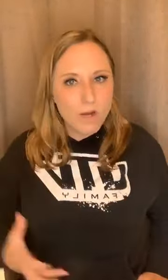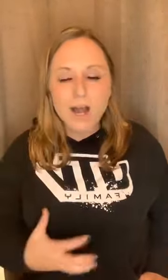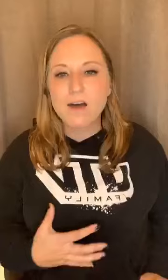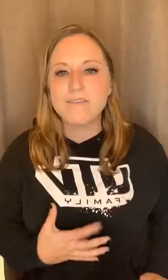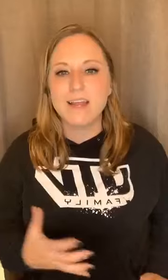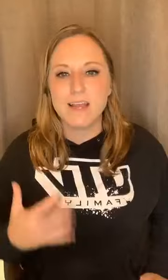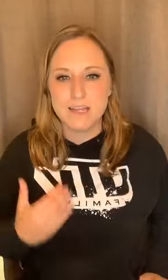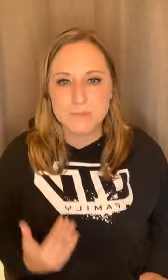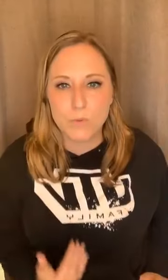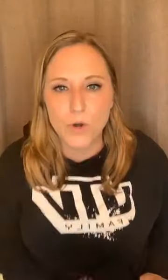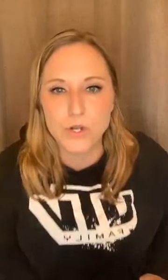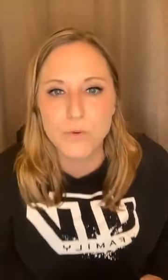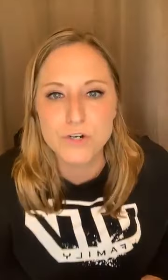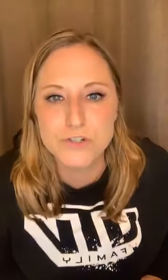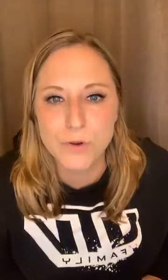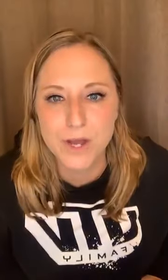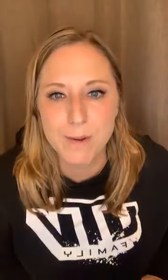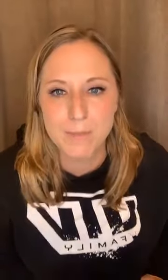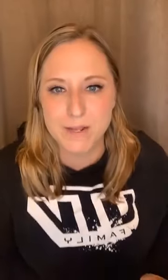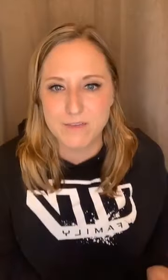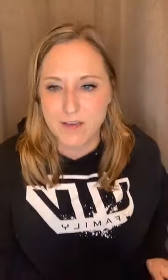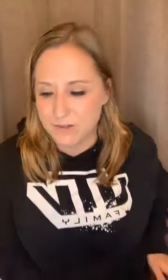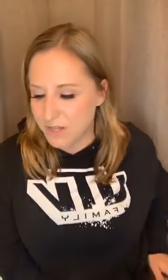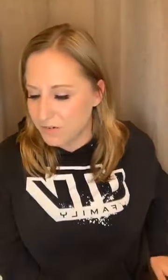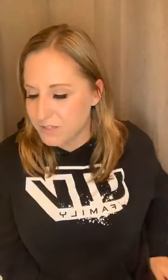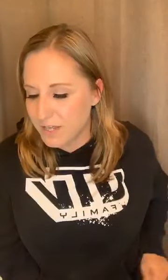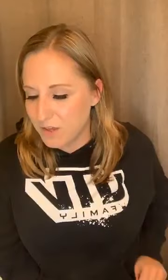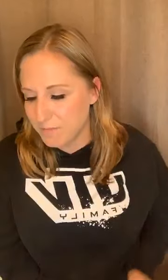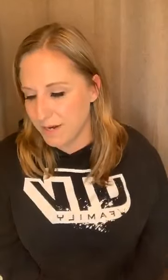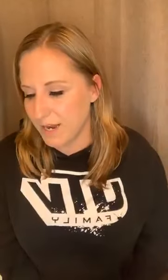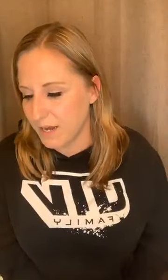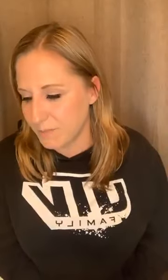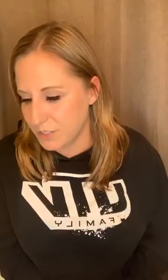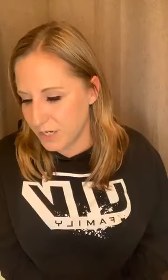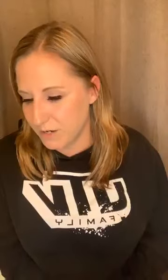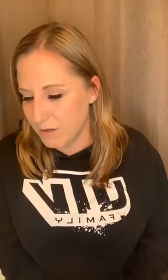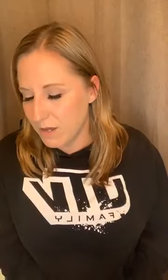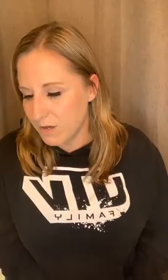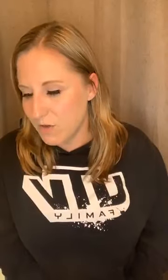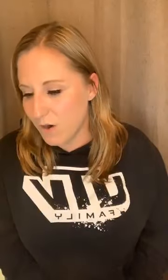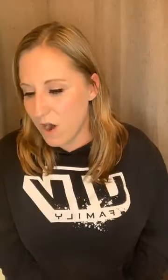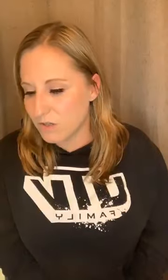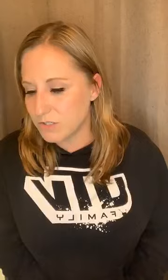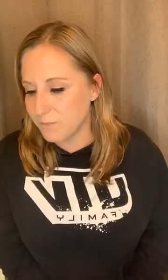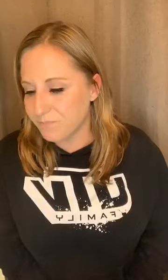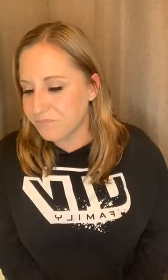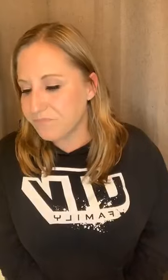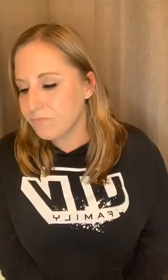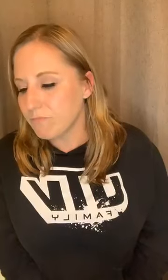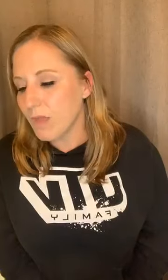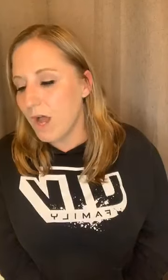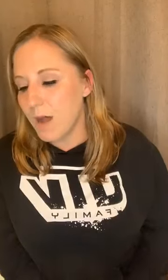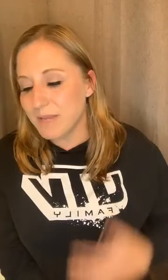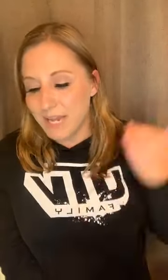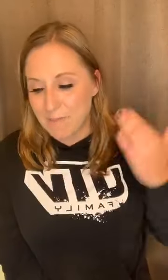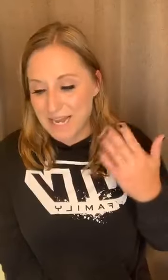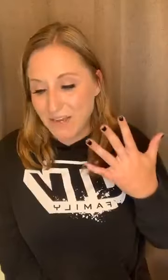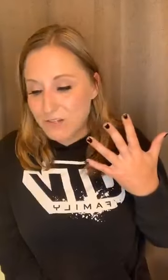confident is important. You are so good about bringing value to others. Thank you, Marianne. I appreciate you. You are awesome. getting my nails